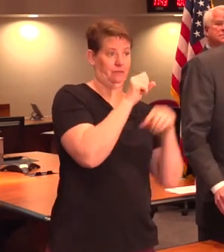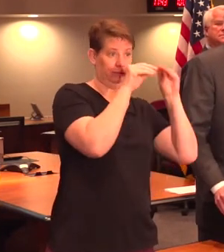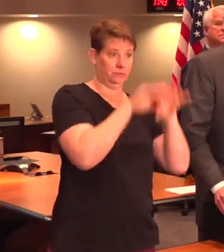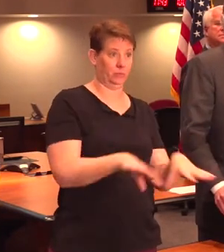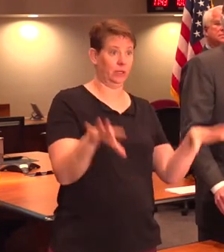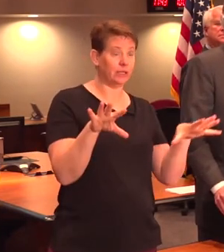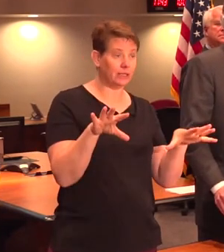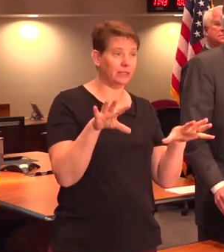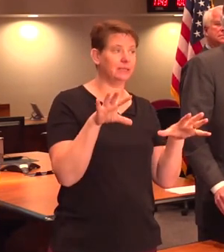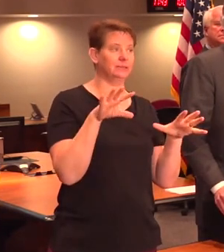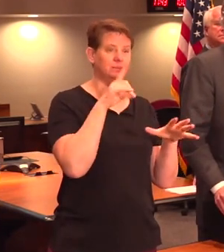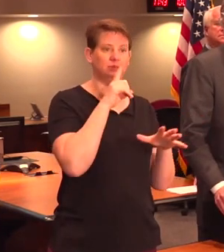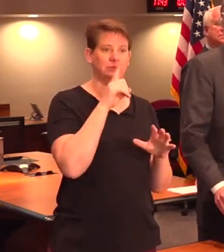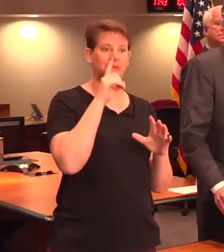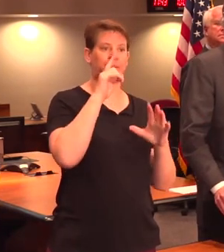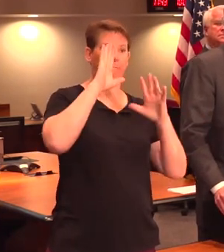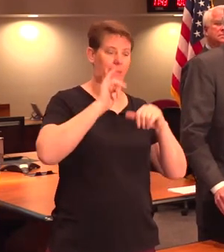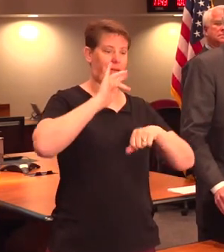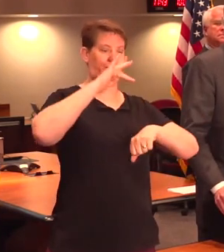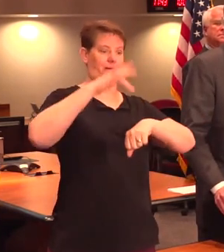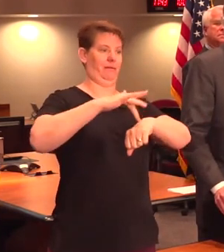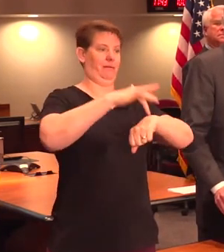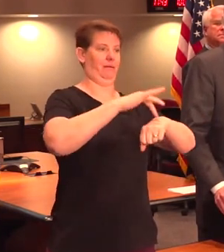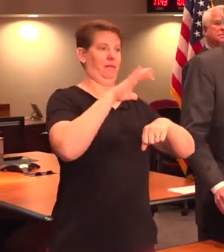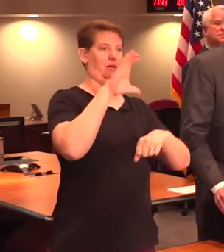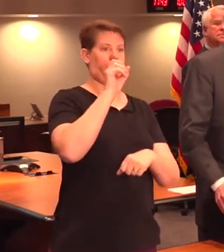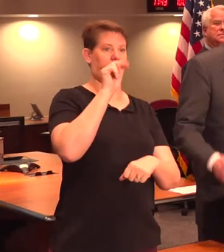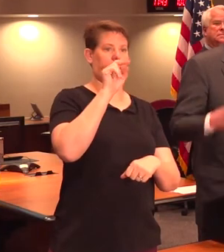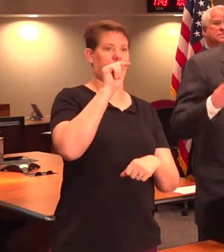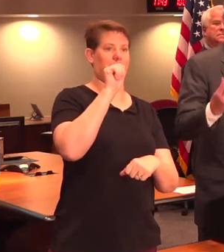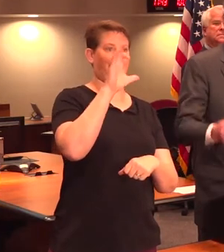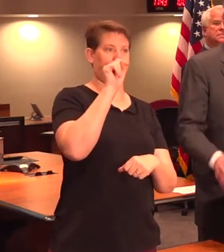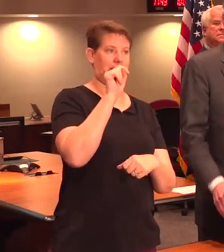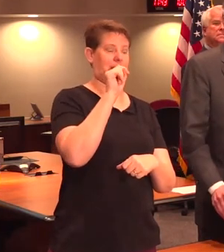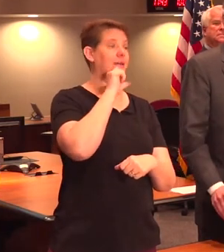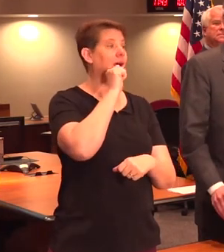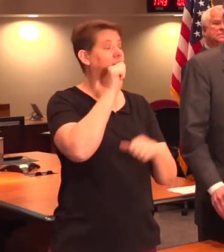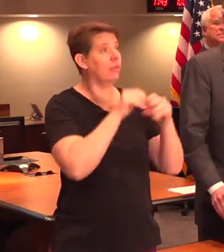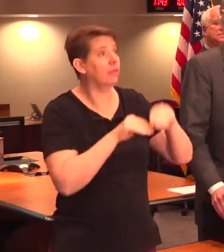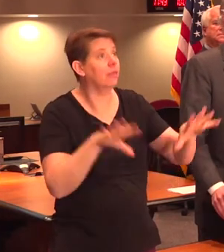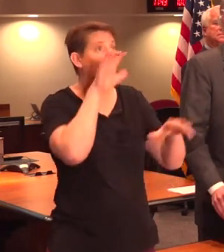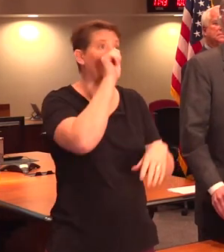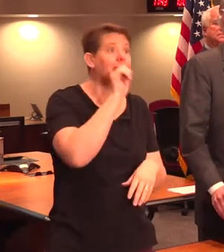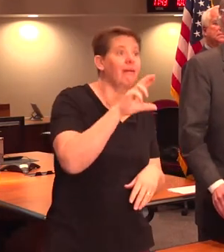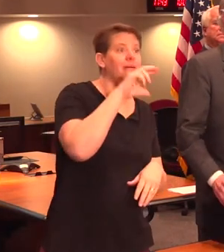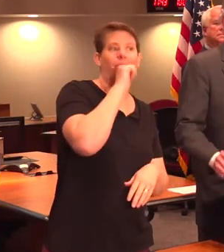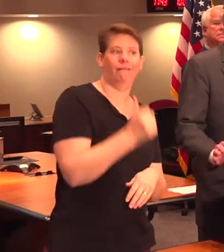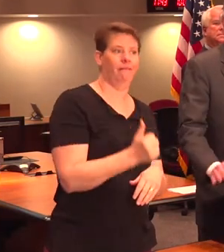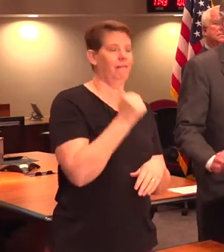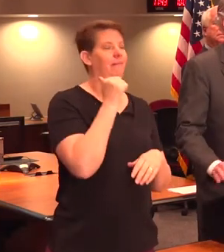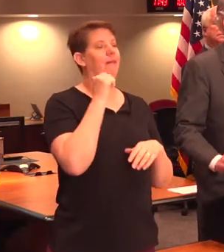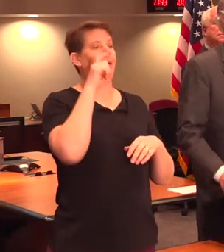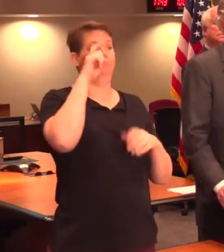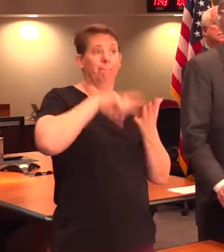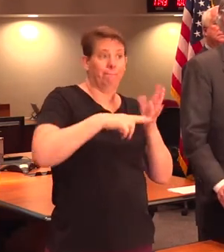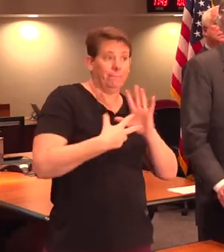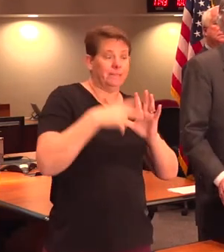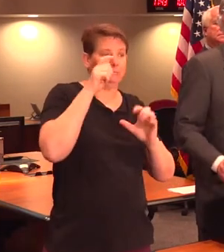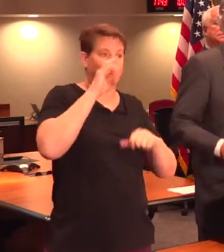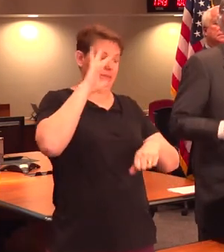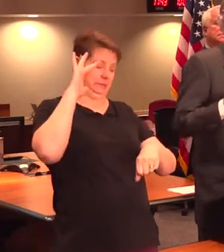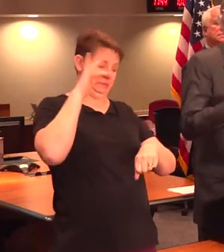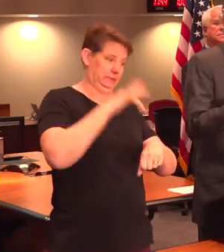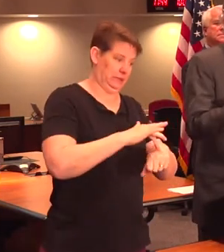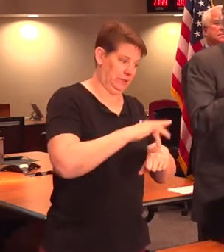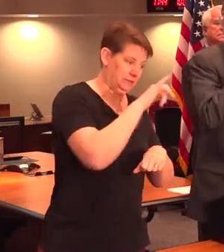it's by contact. It's not airborne. And that is you have to touch those droplets